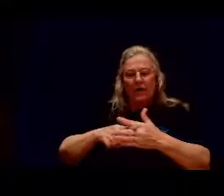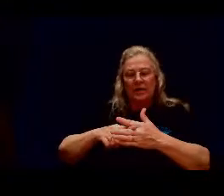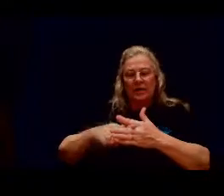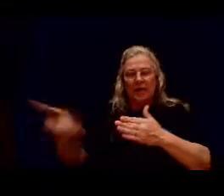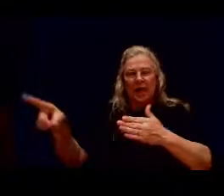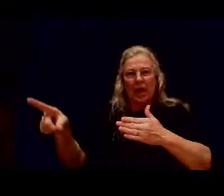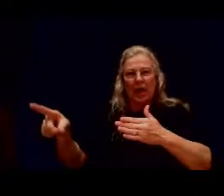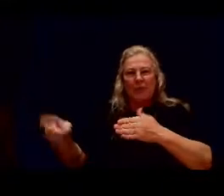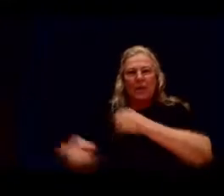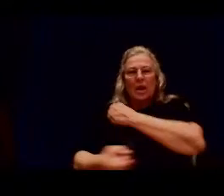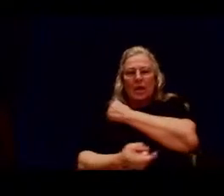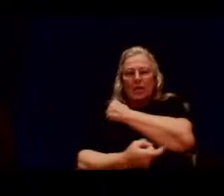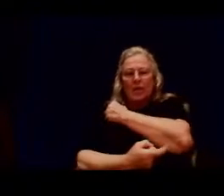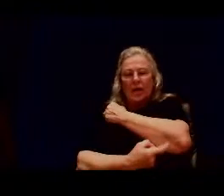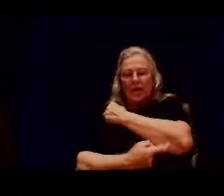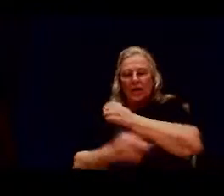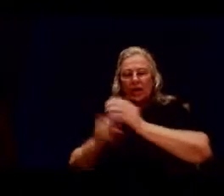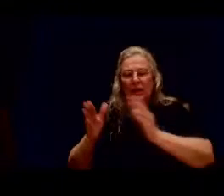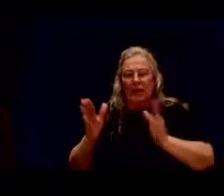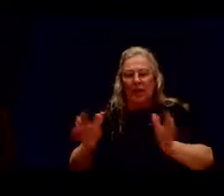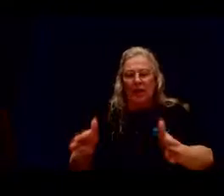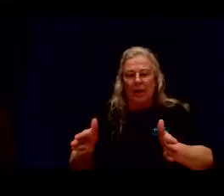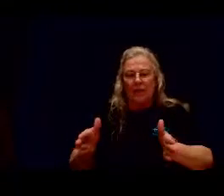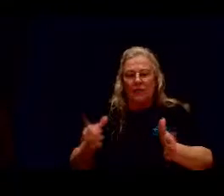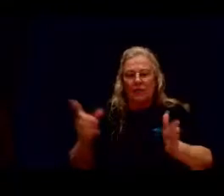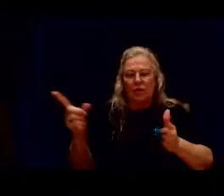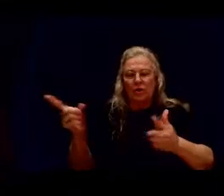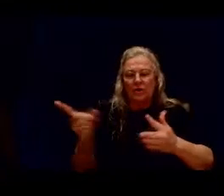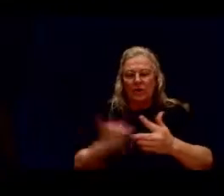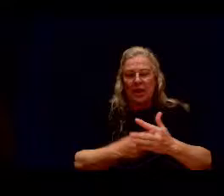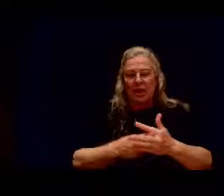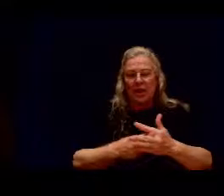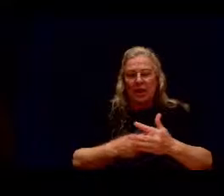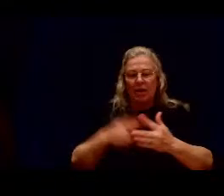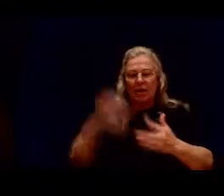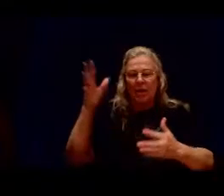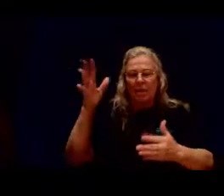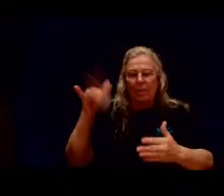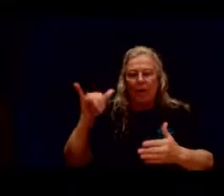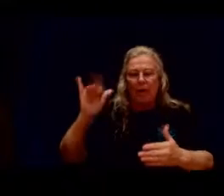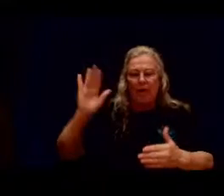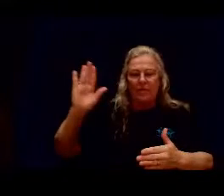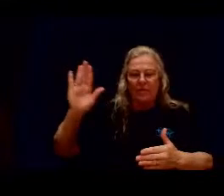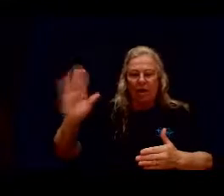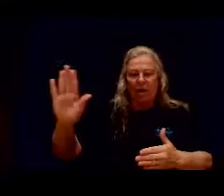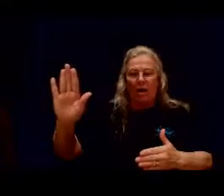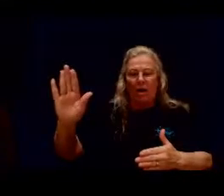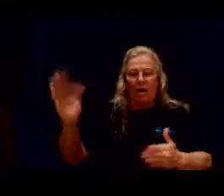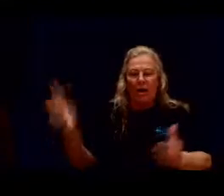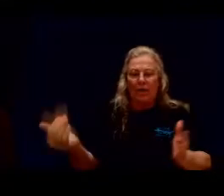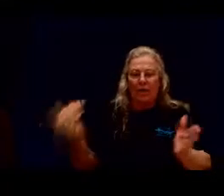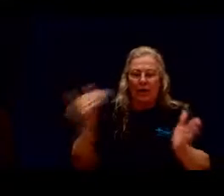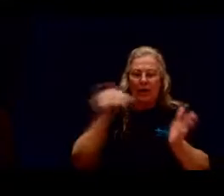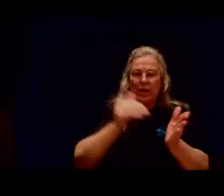escaped the tempter snare by thy return